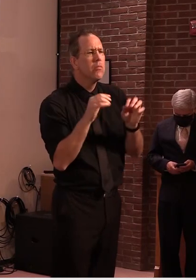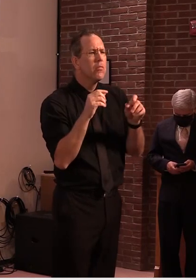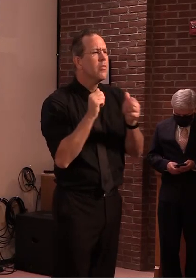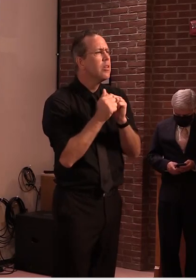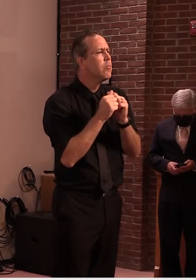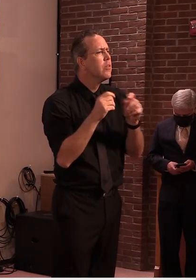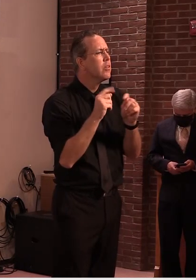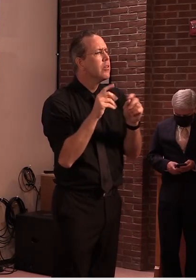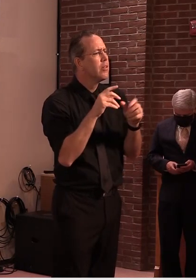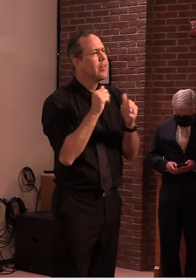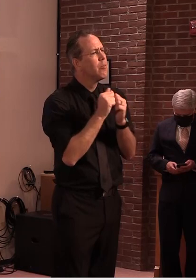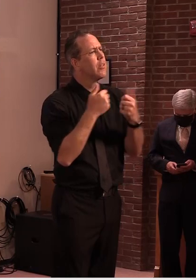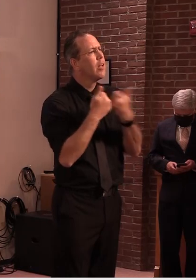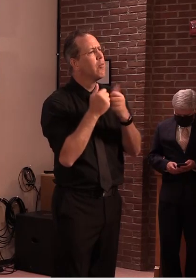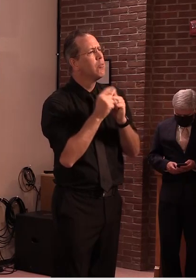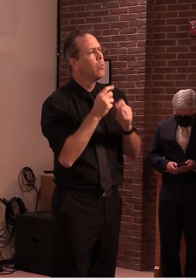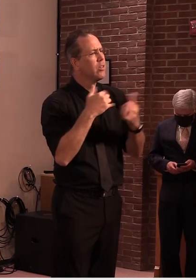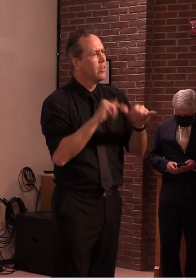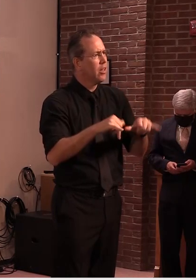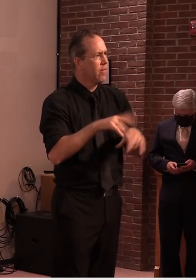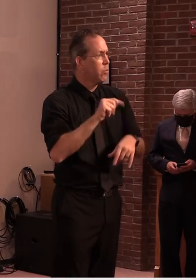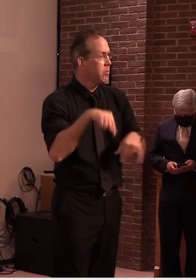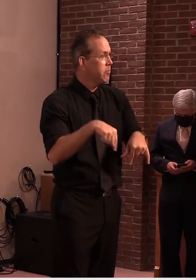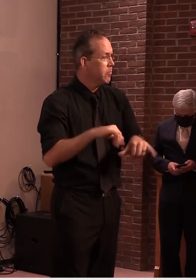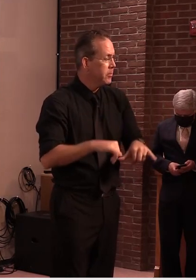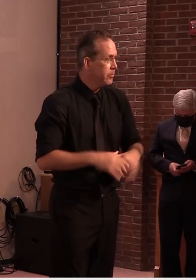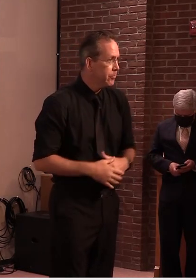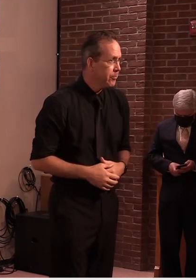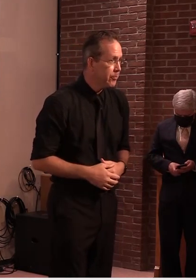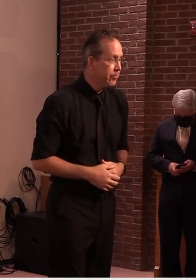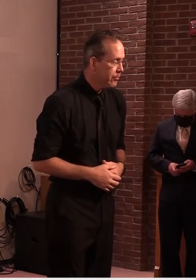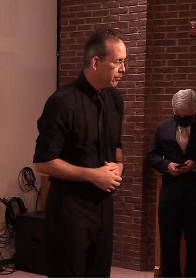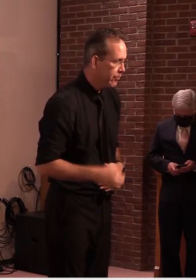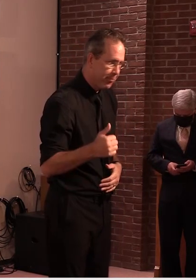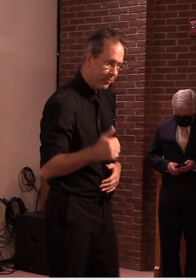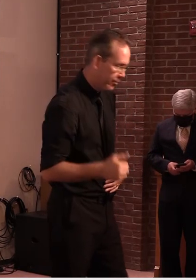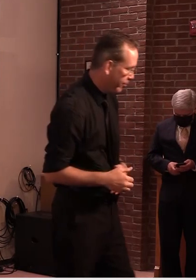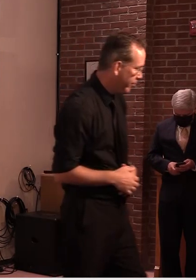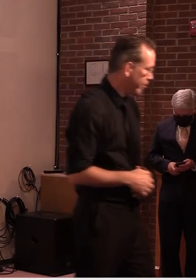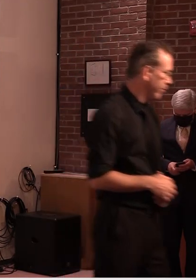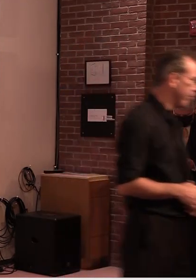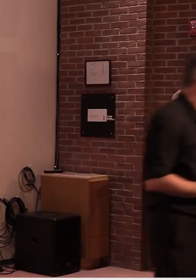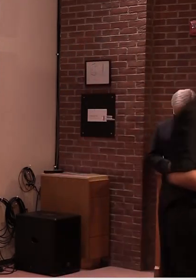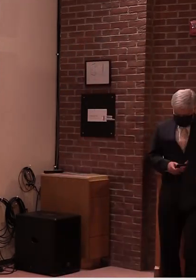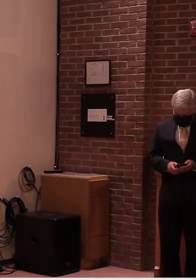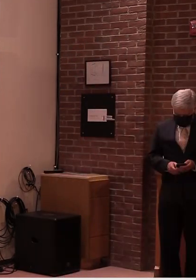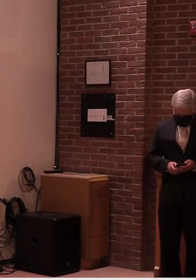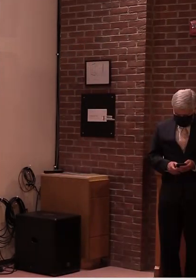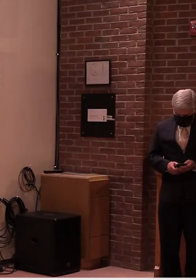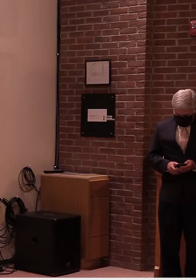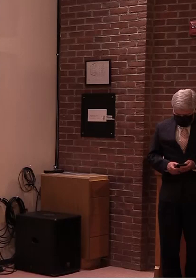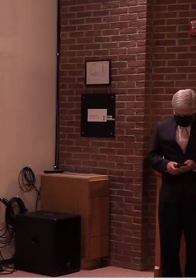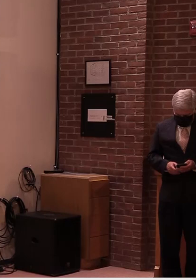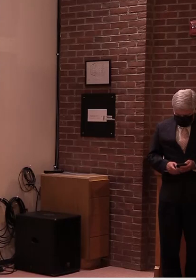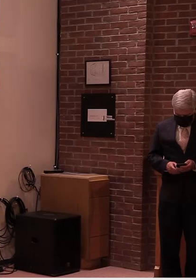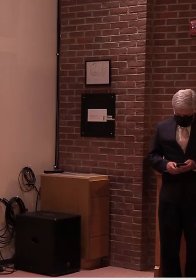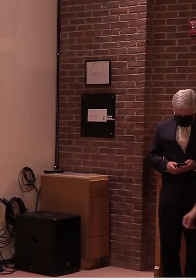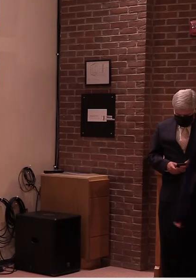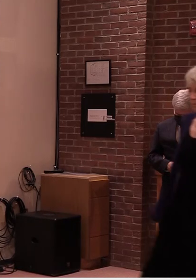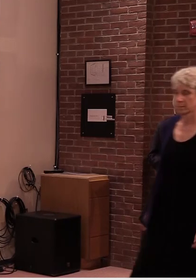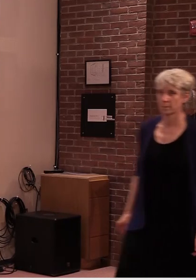be okay thank you aaron bt digger